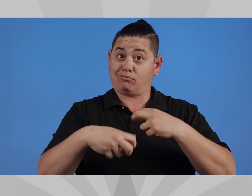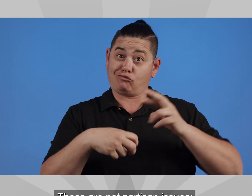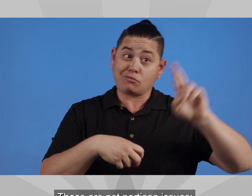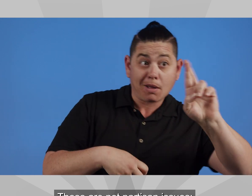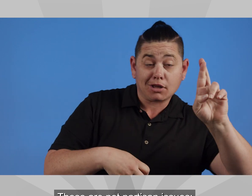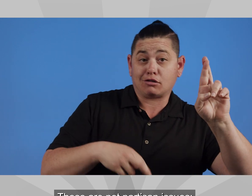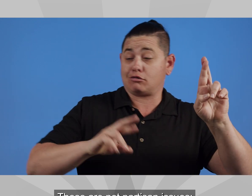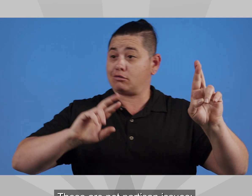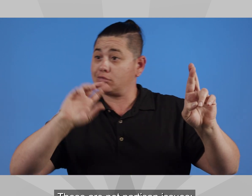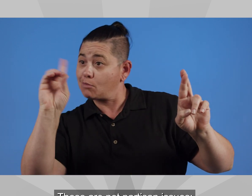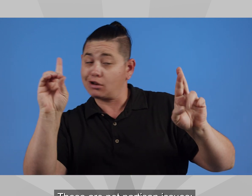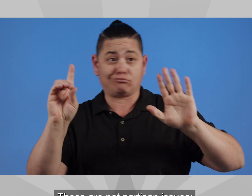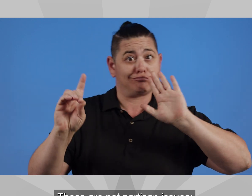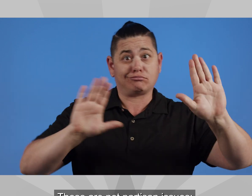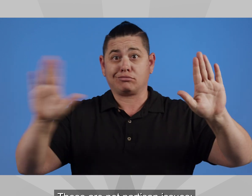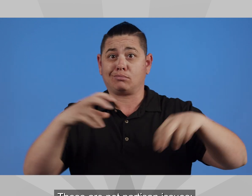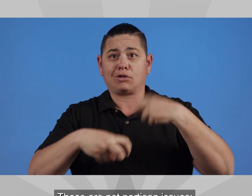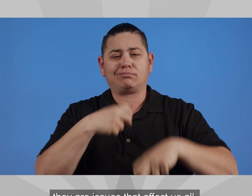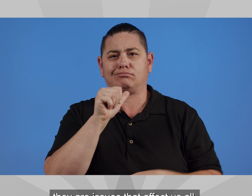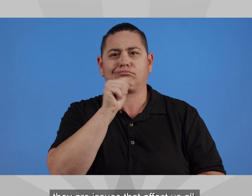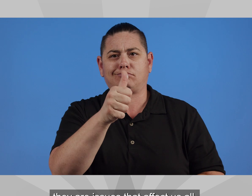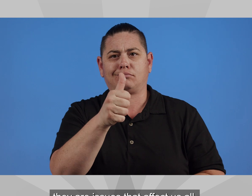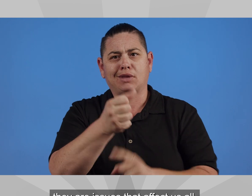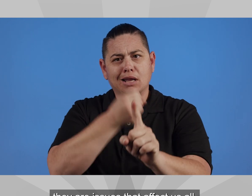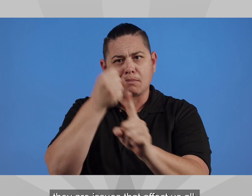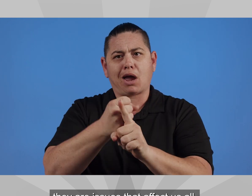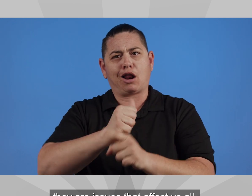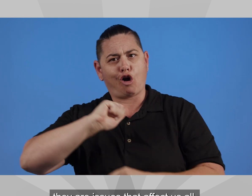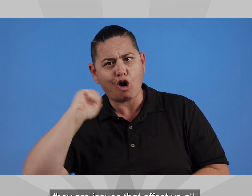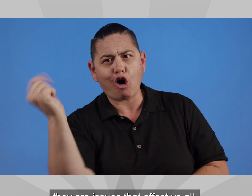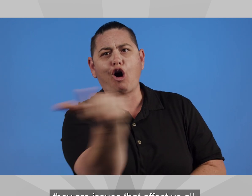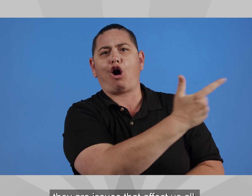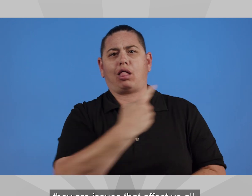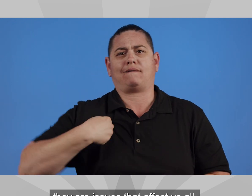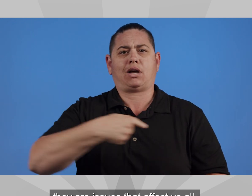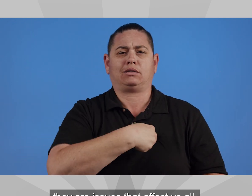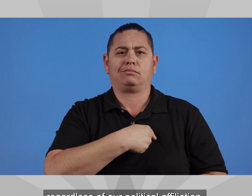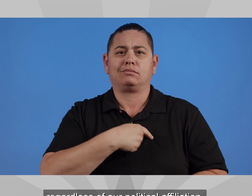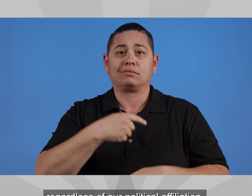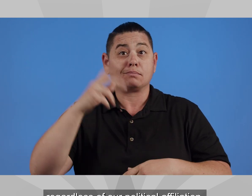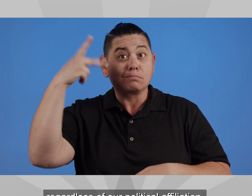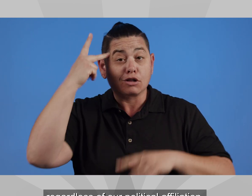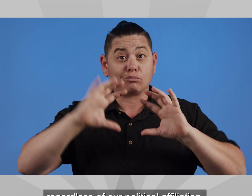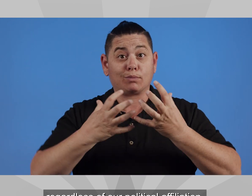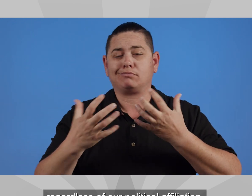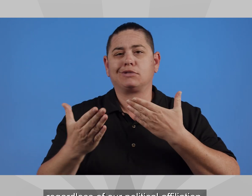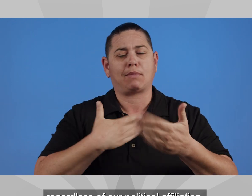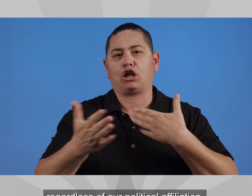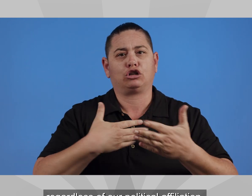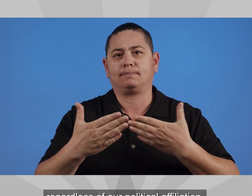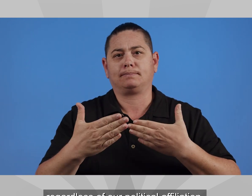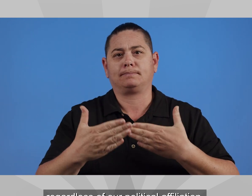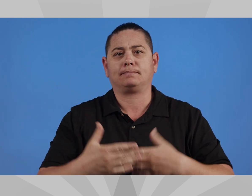These are not partisan issues. They are issues that affect us all, regardless of our political